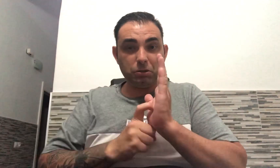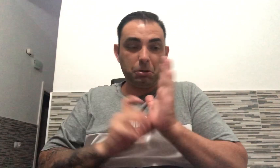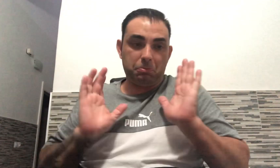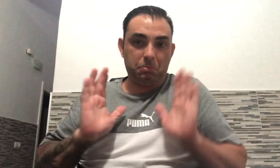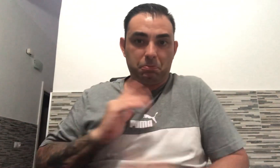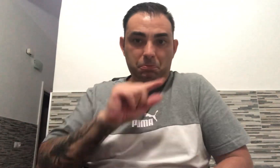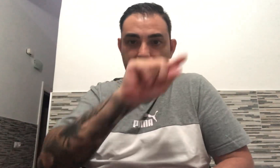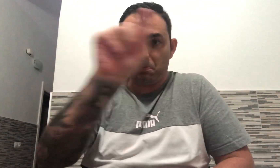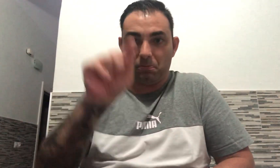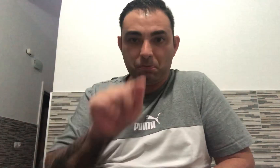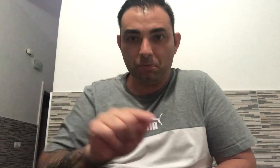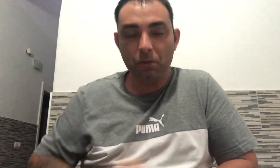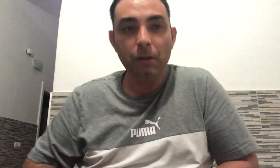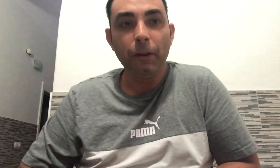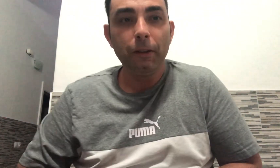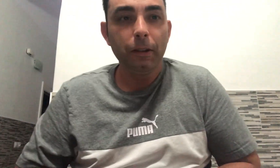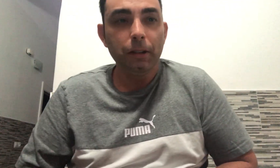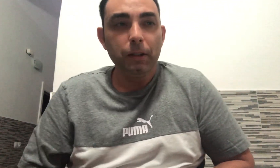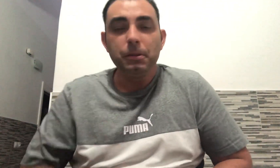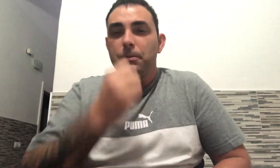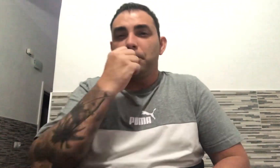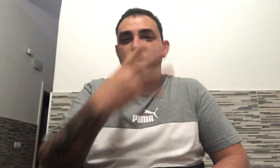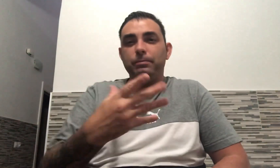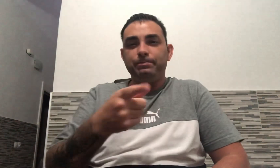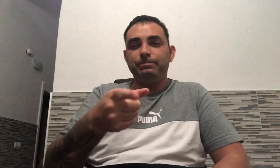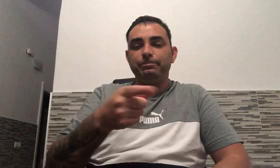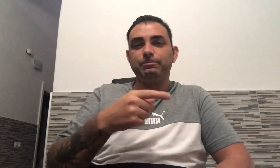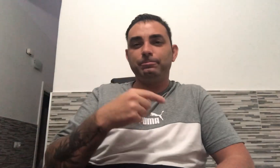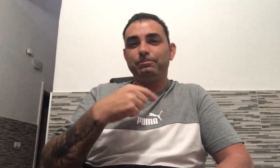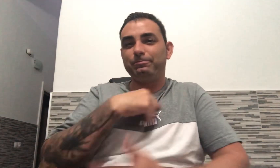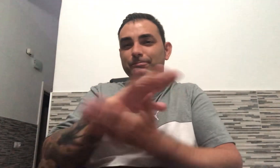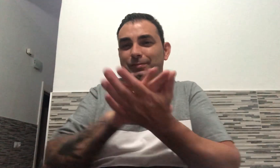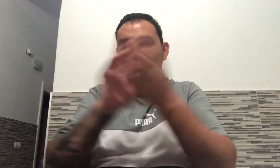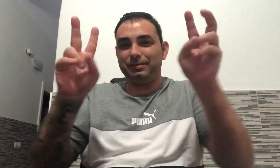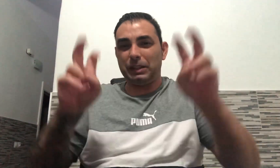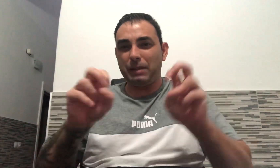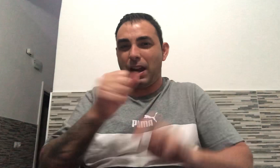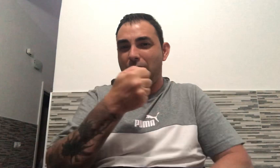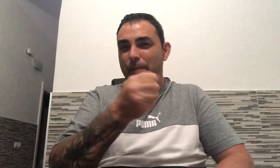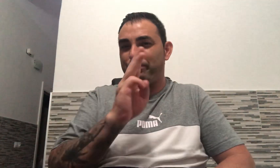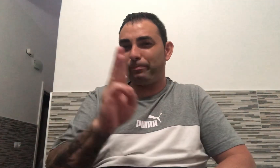know what to